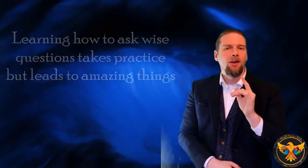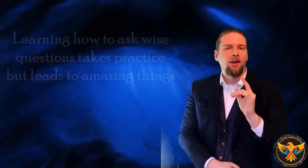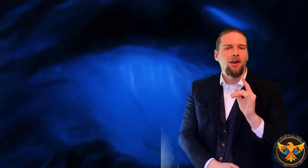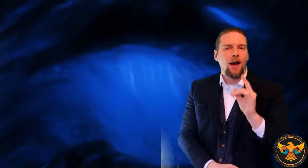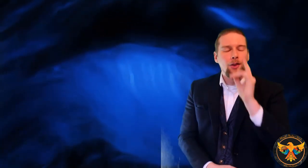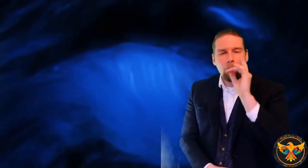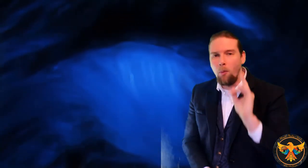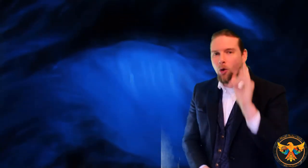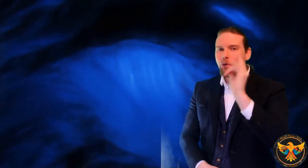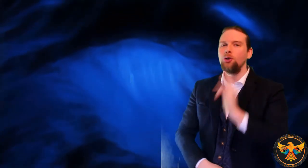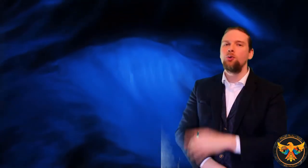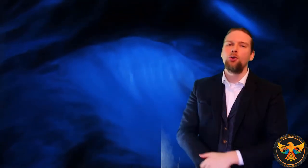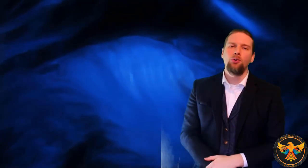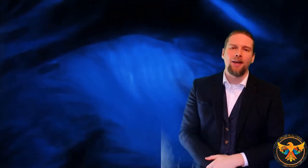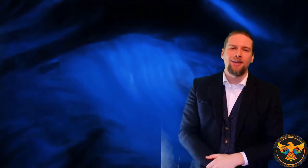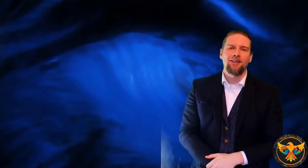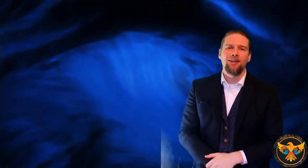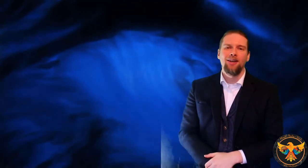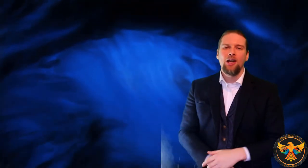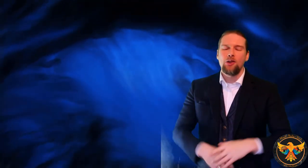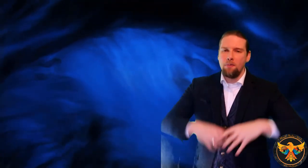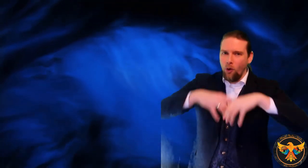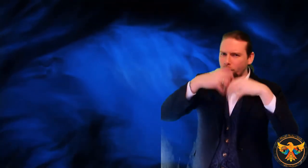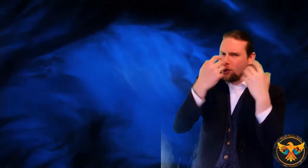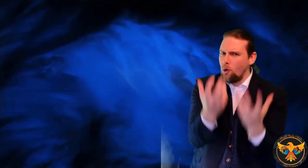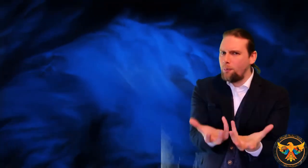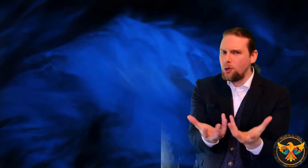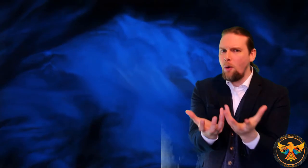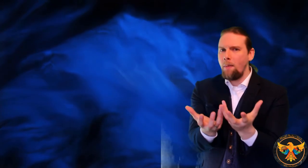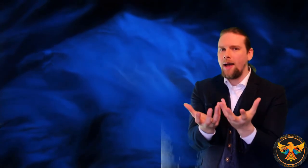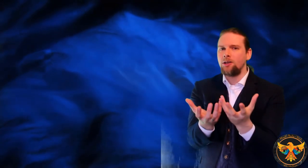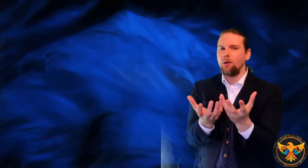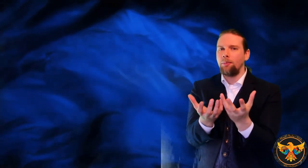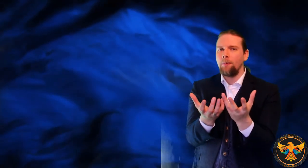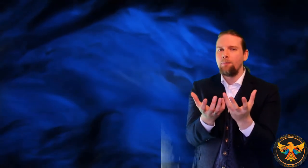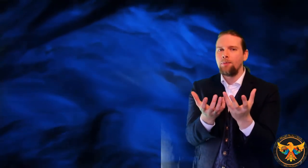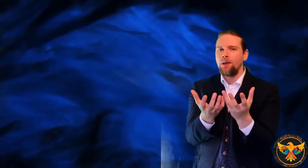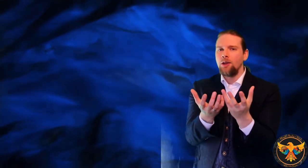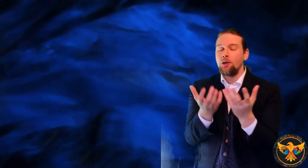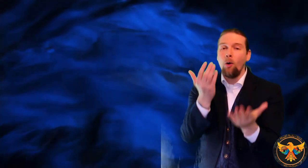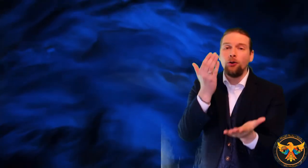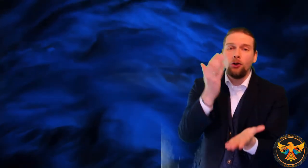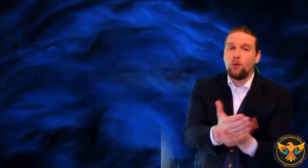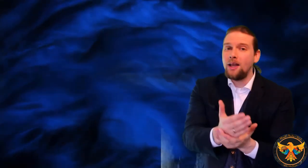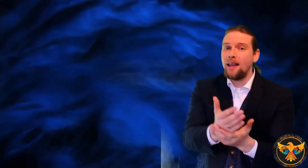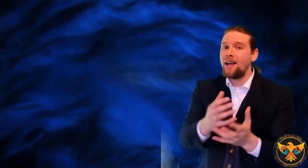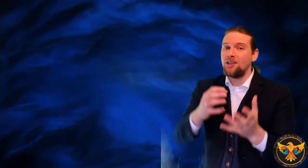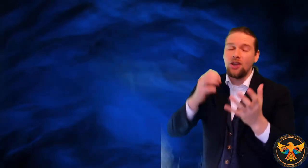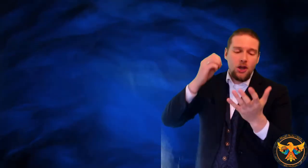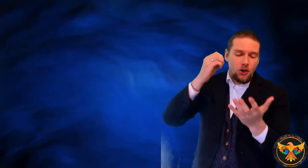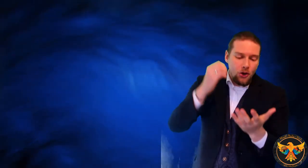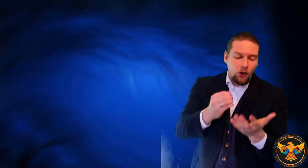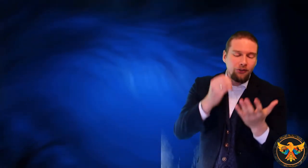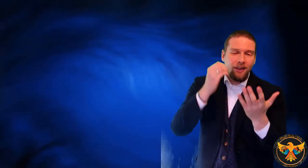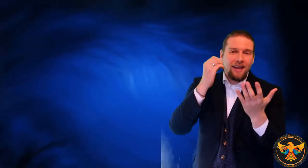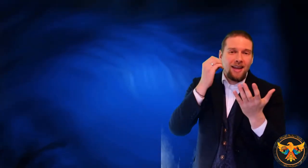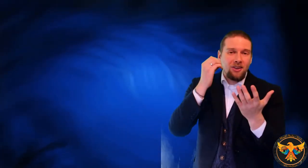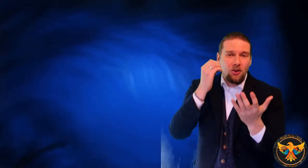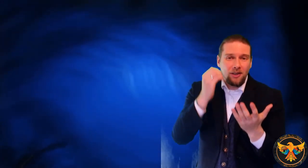And the more that you do this, the more that you open your mind up, the more that you realize nothing that you're